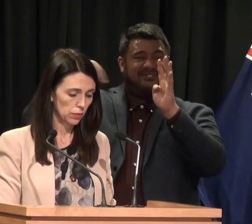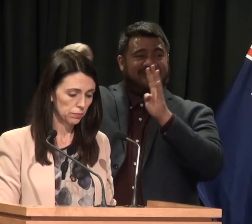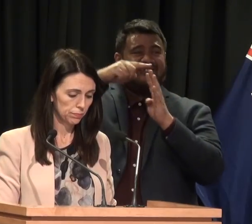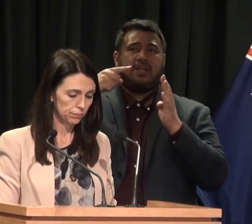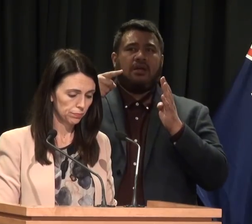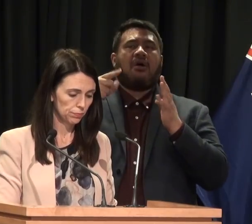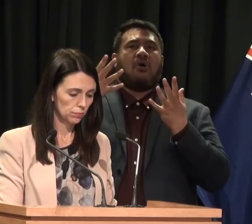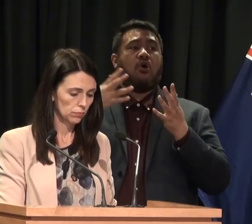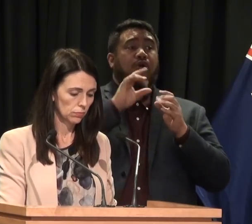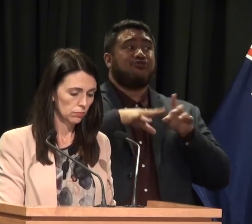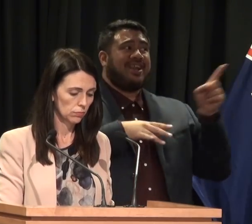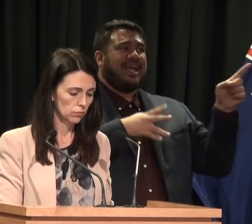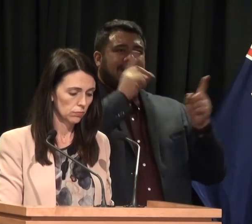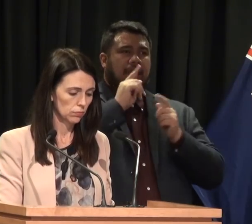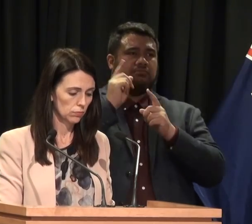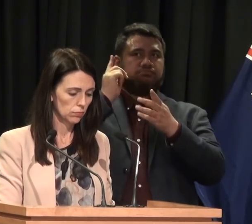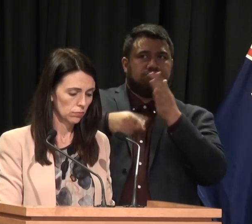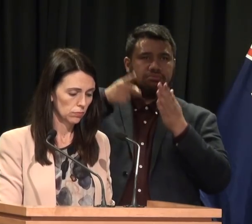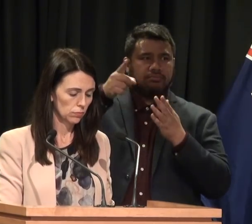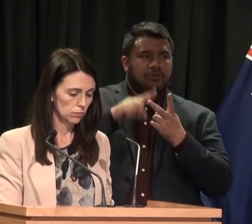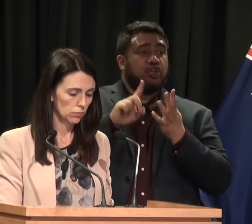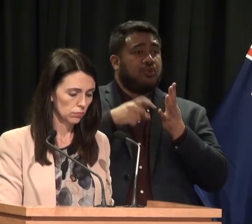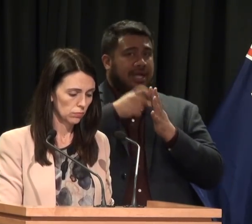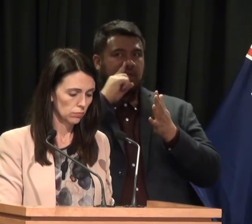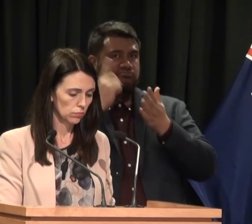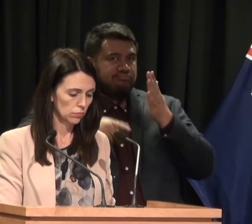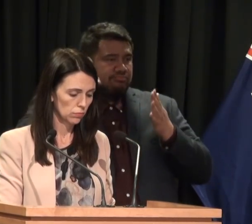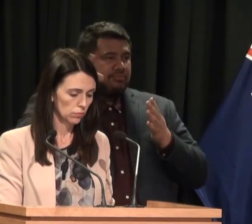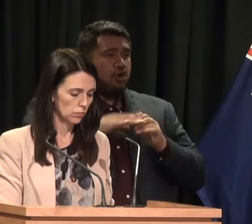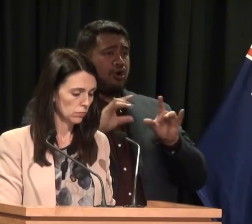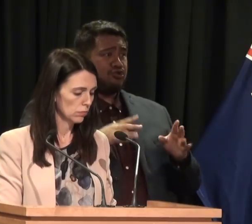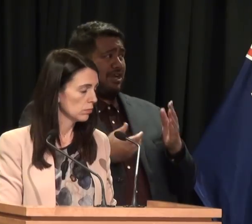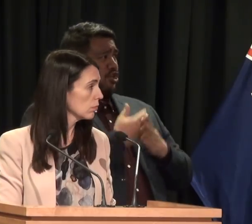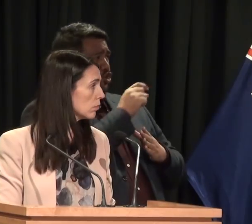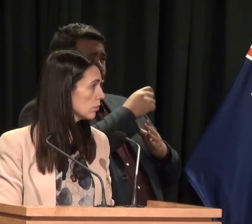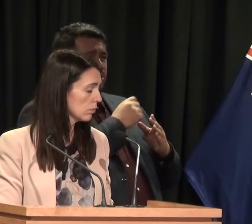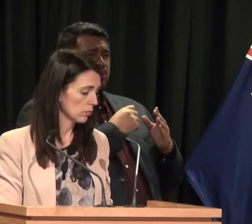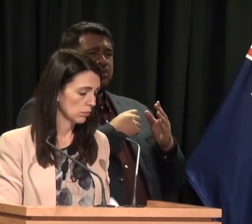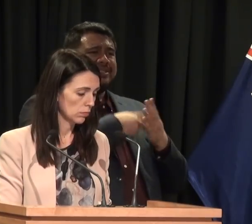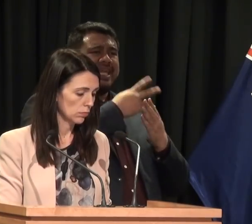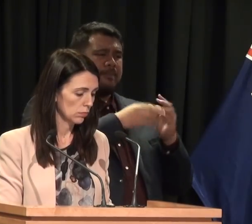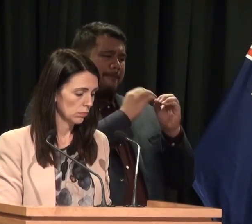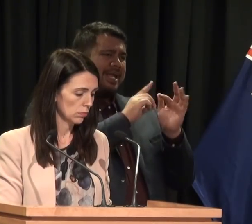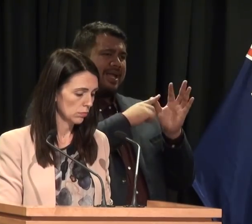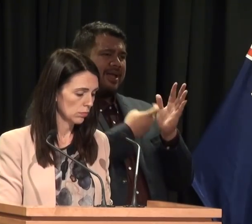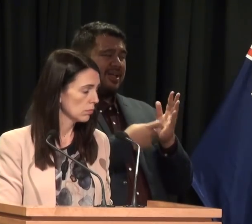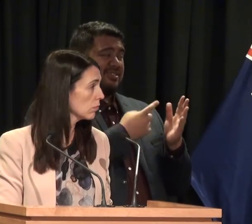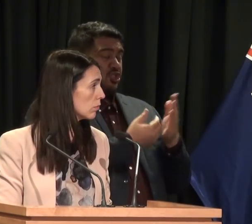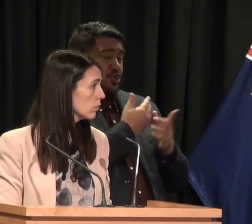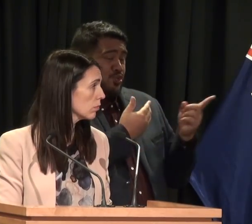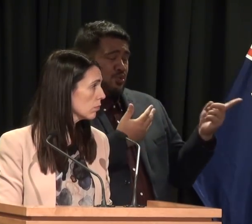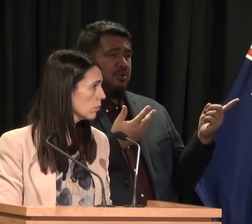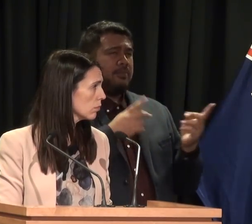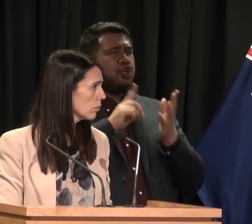Australia has or the UK has. The Australian bear scheme is relatively recent. There have been some examples in the UK scheme where,